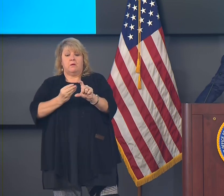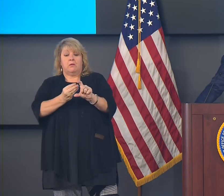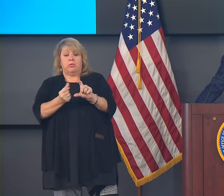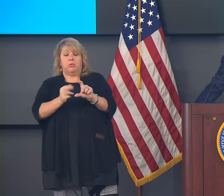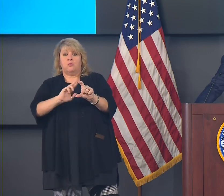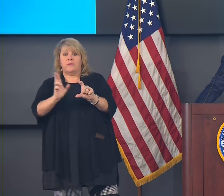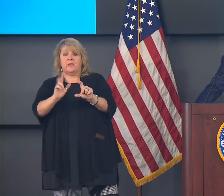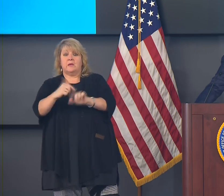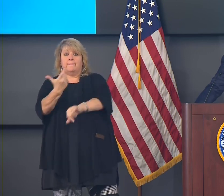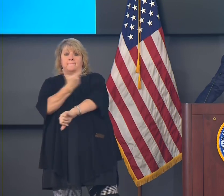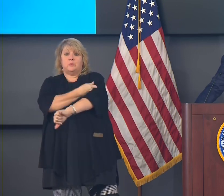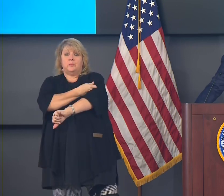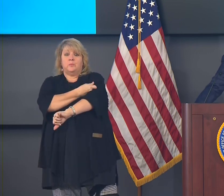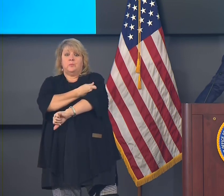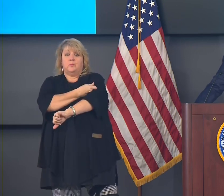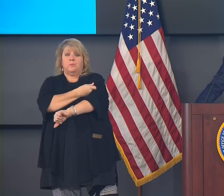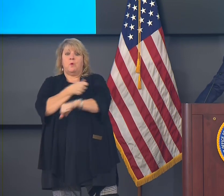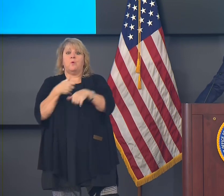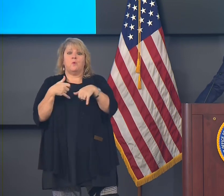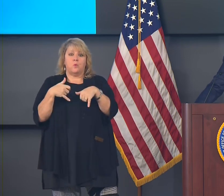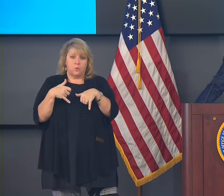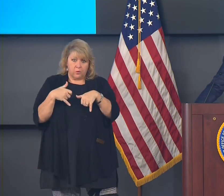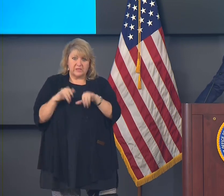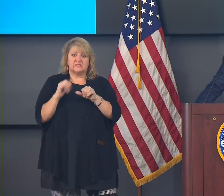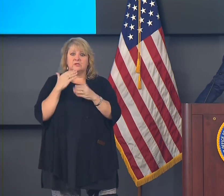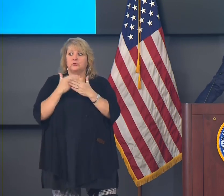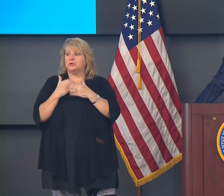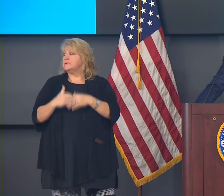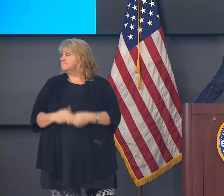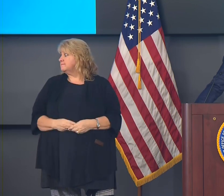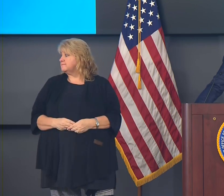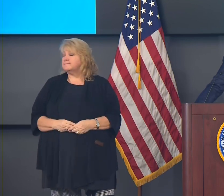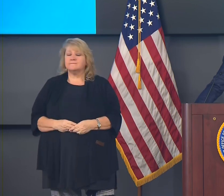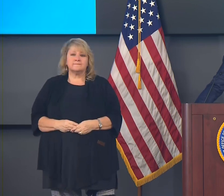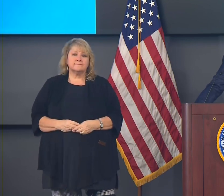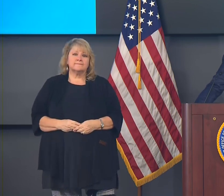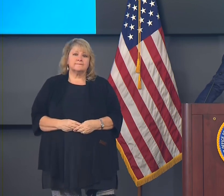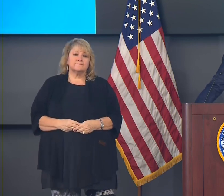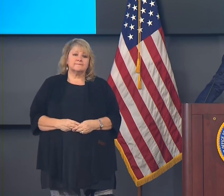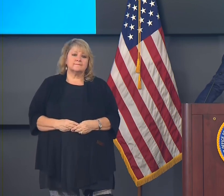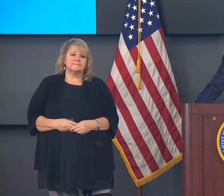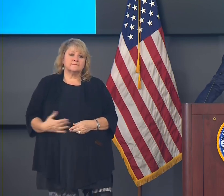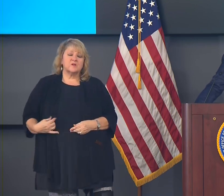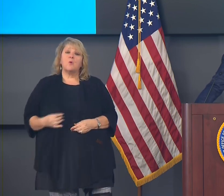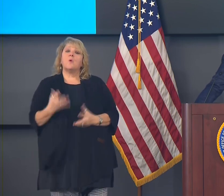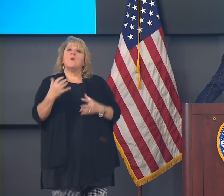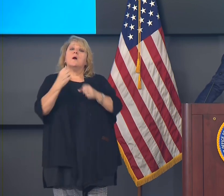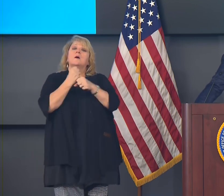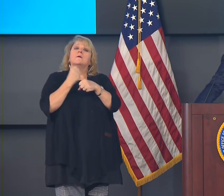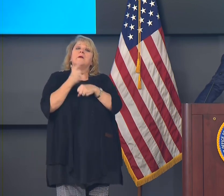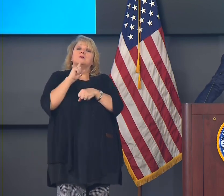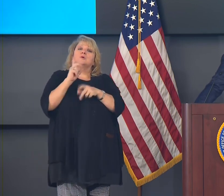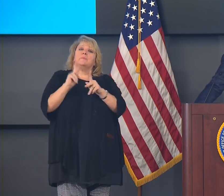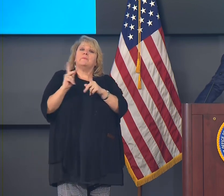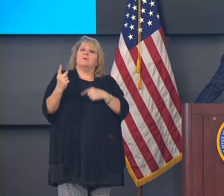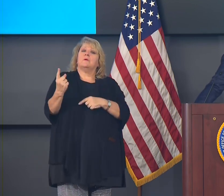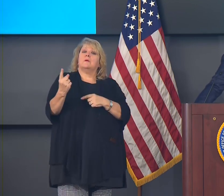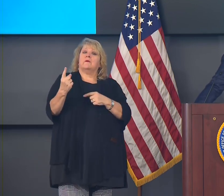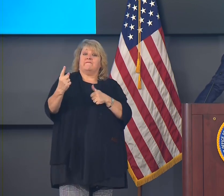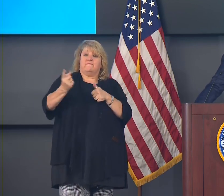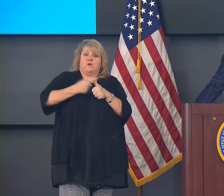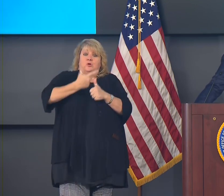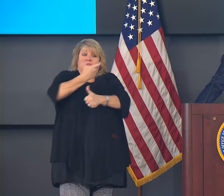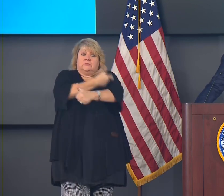that is it is administered while it is stable and and making sure that people come and get that second dose